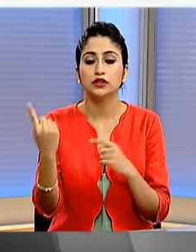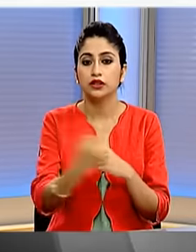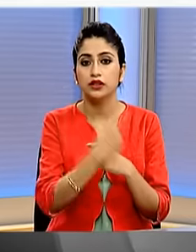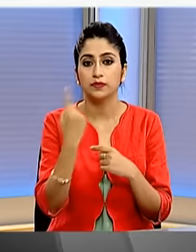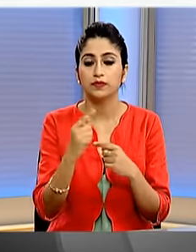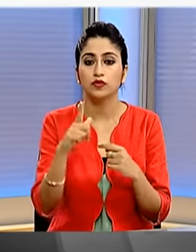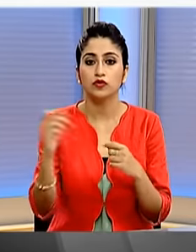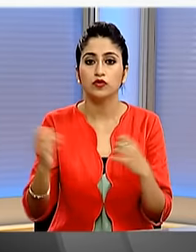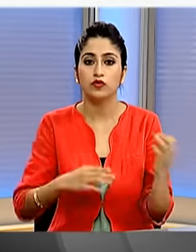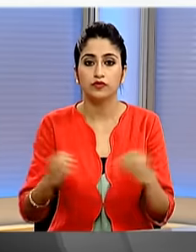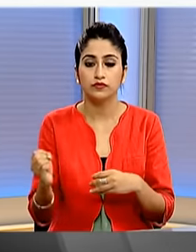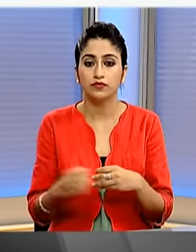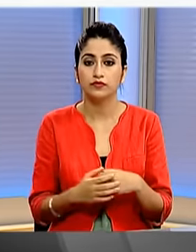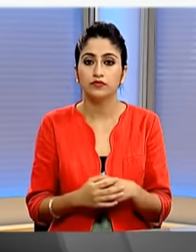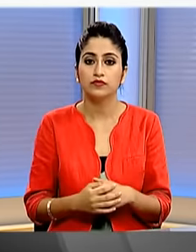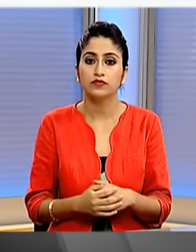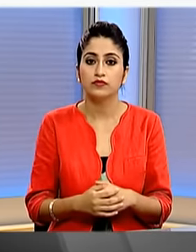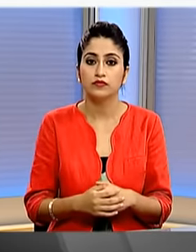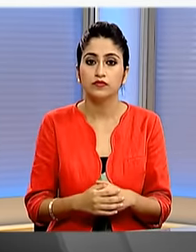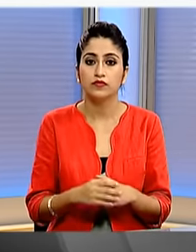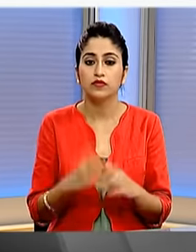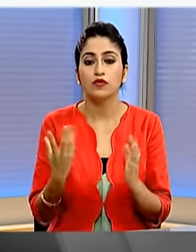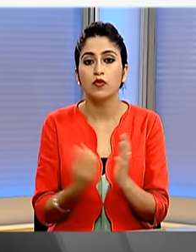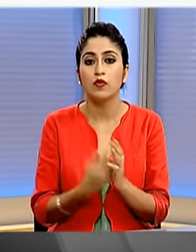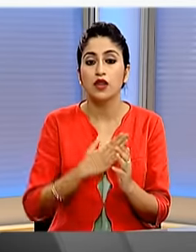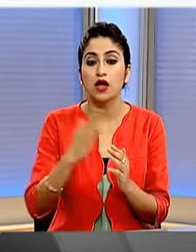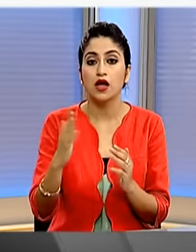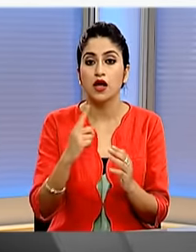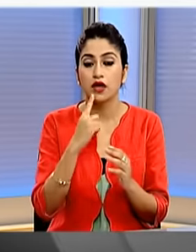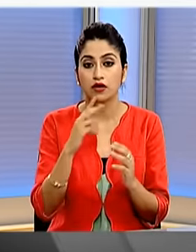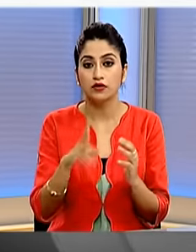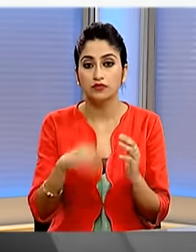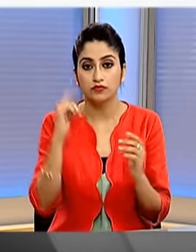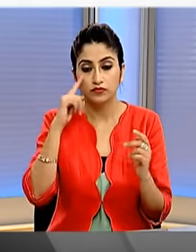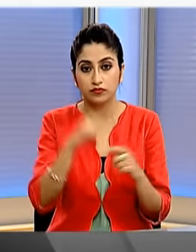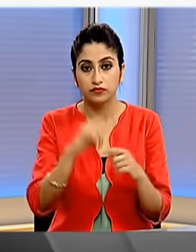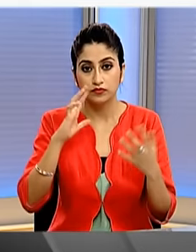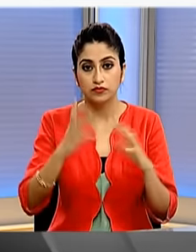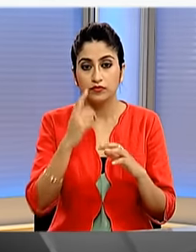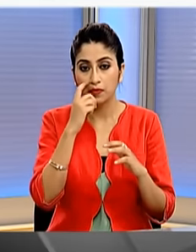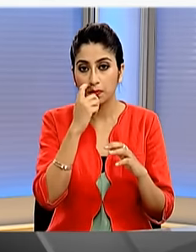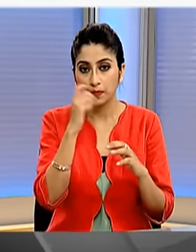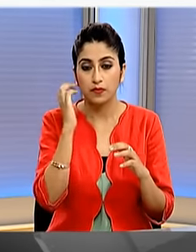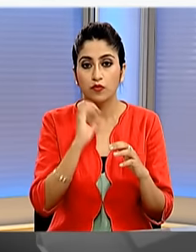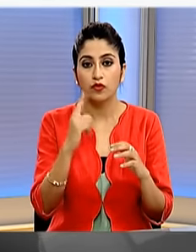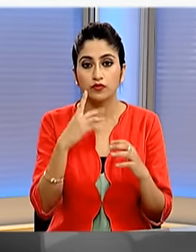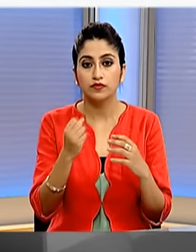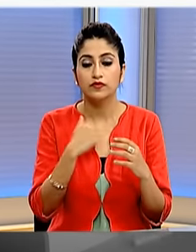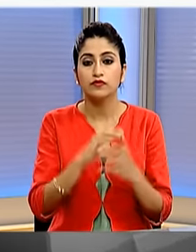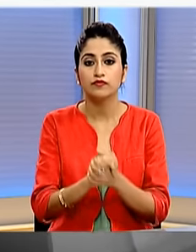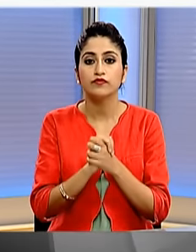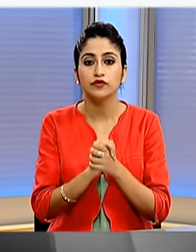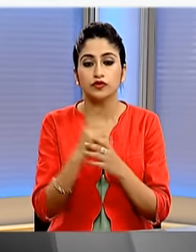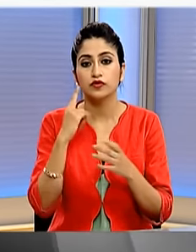Road with a high spirited note and a motivating speech Prime Minister Narendra Modi wished